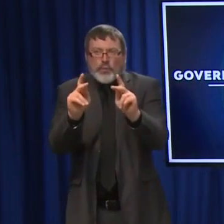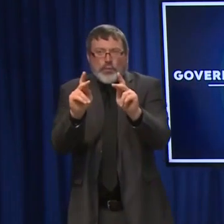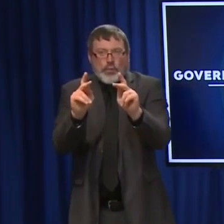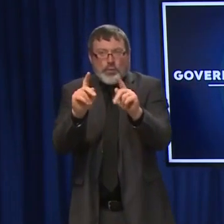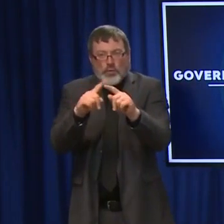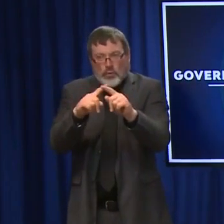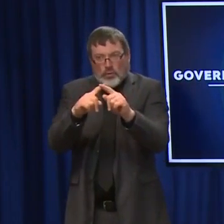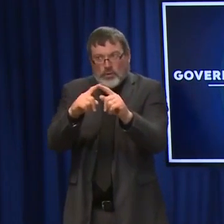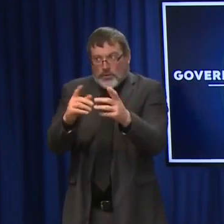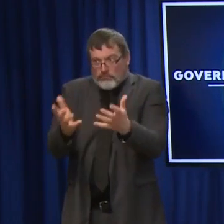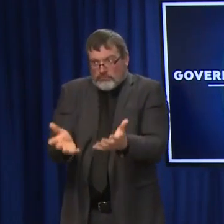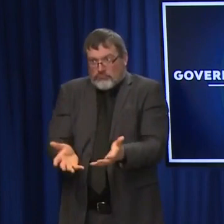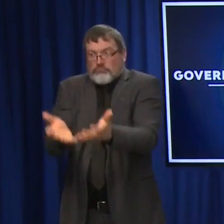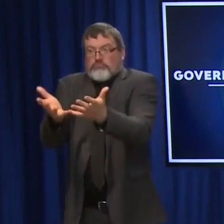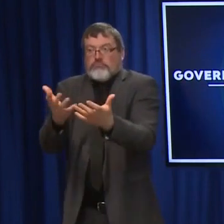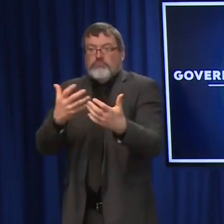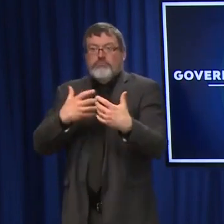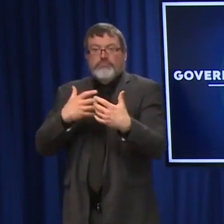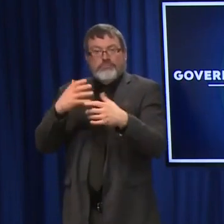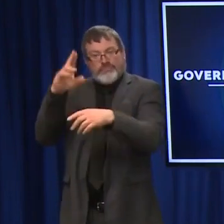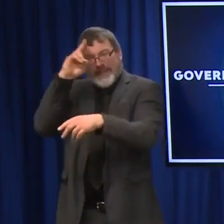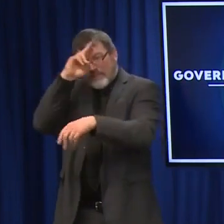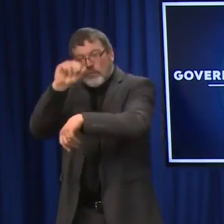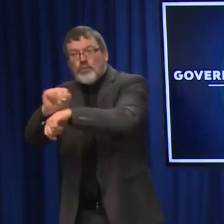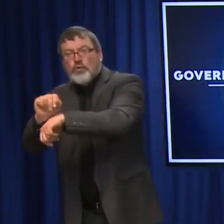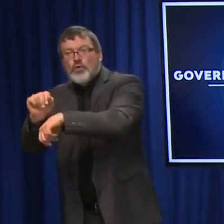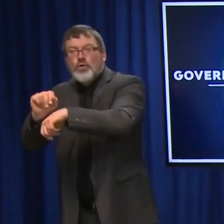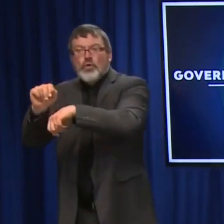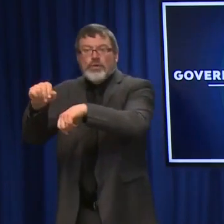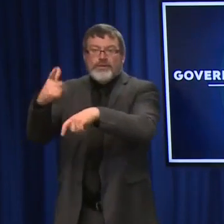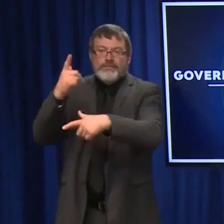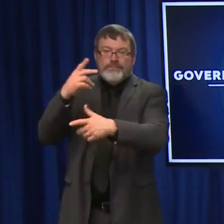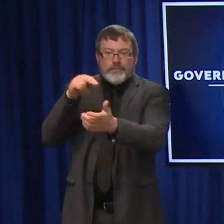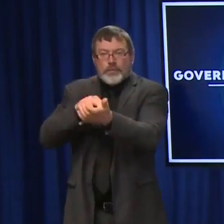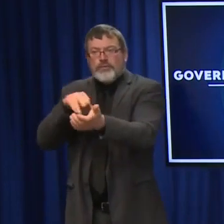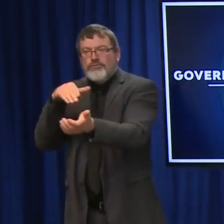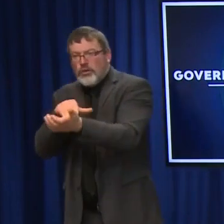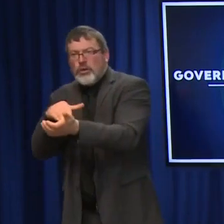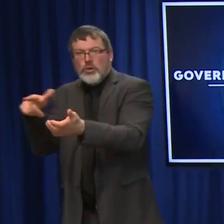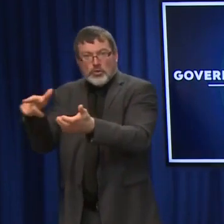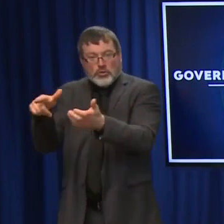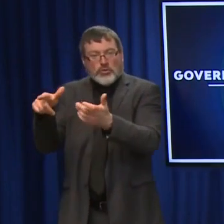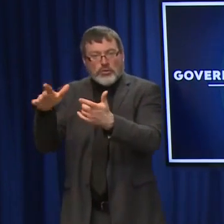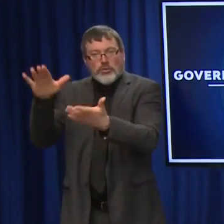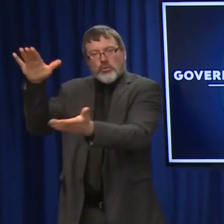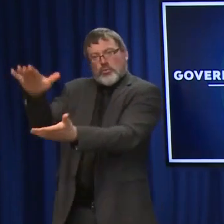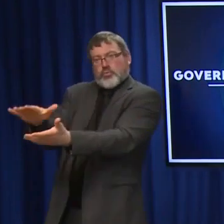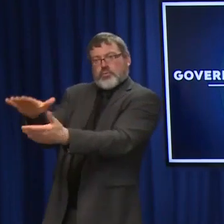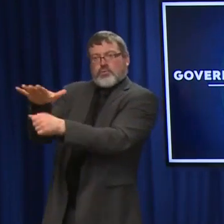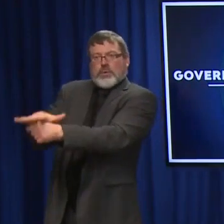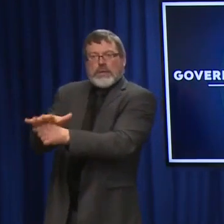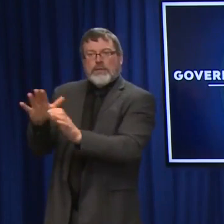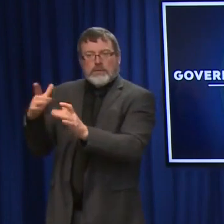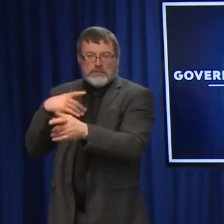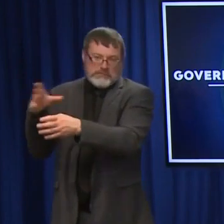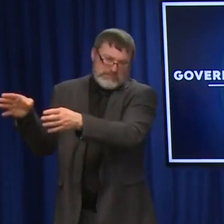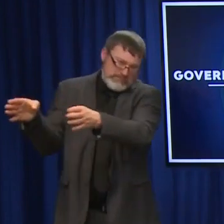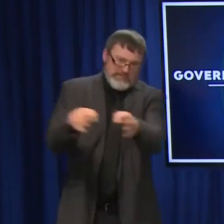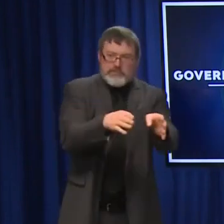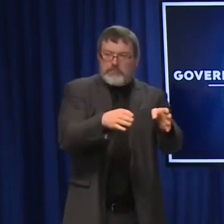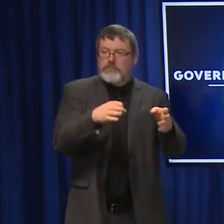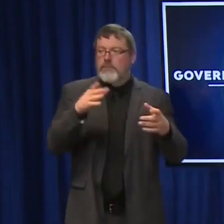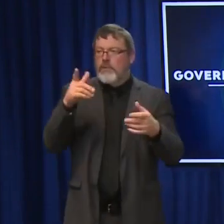vaccination. That's really where I think there's still opportunities to increase our capacity. Testing, I'm not